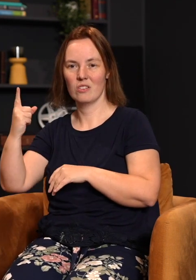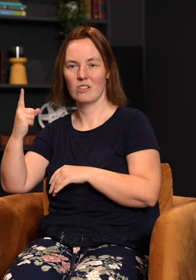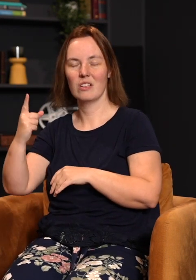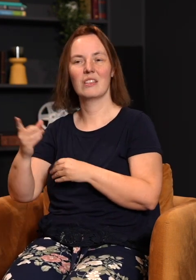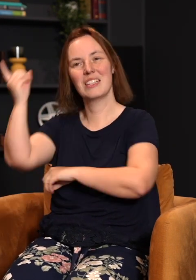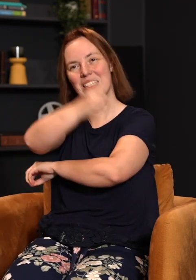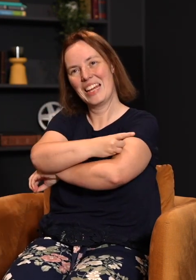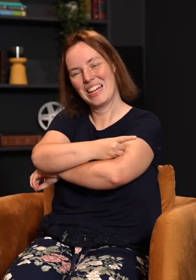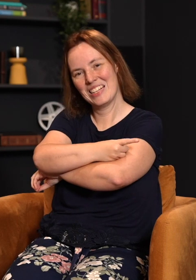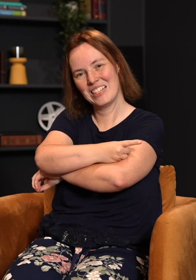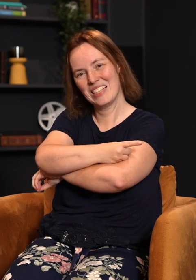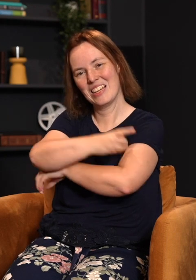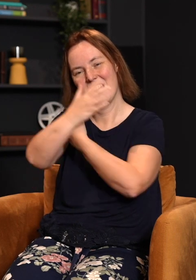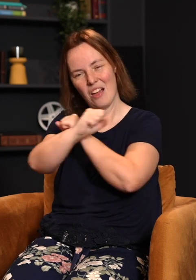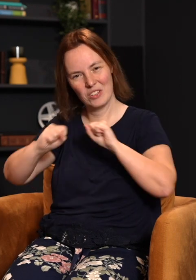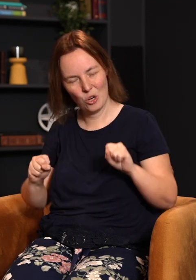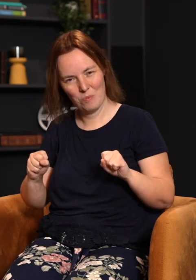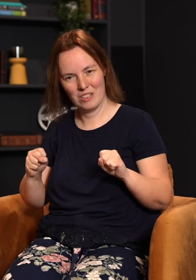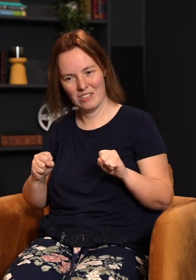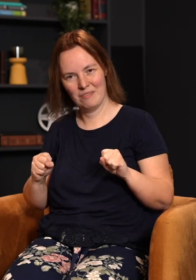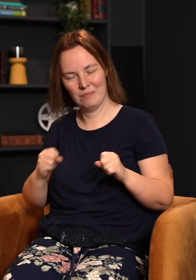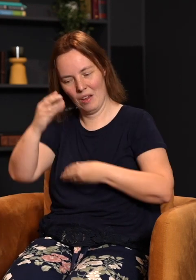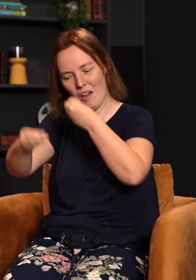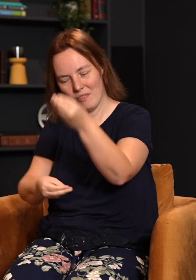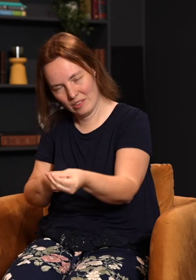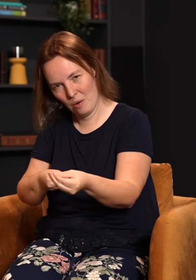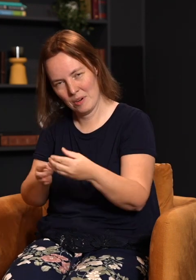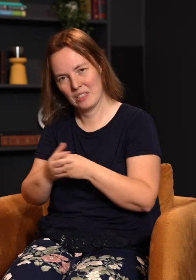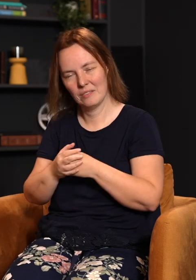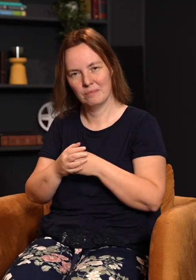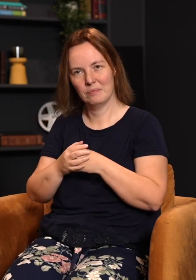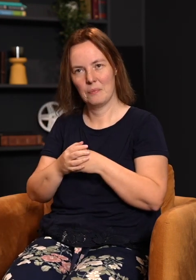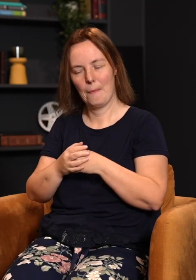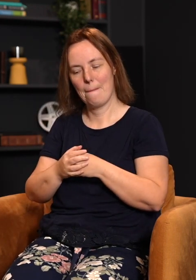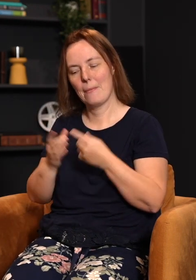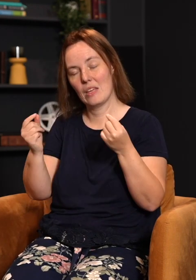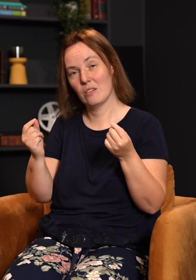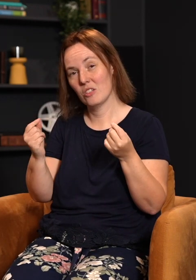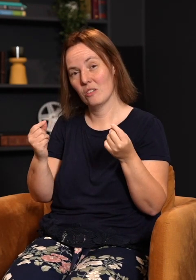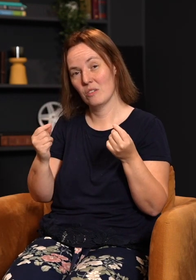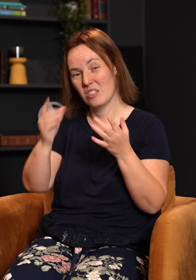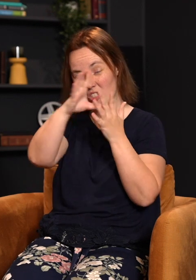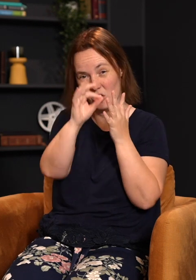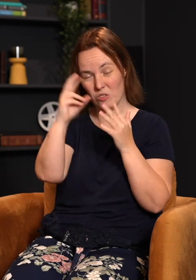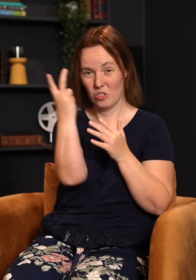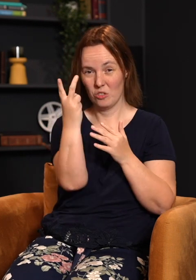was on the day of atonement. Atonement was one of the feasts, one of the festivals. On the day of atonement, what they were to do is to